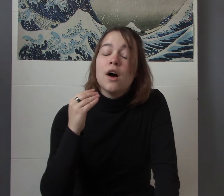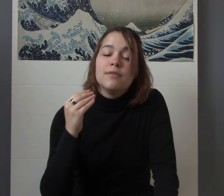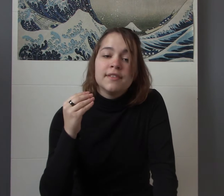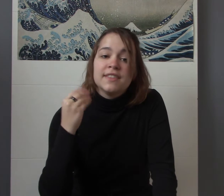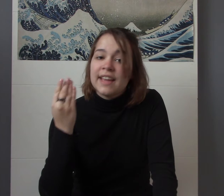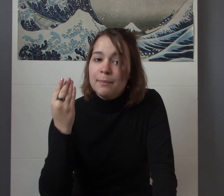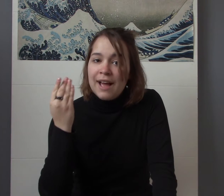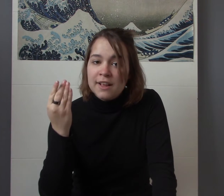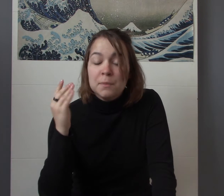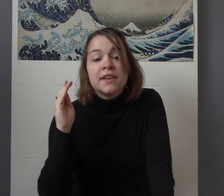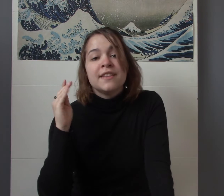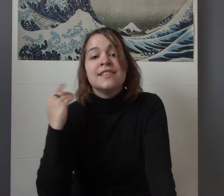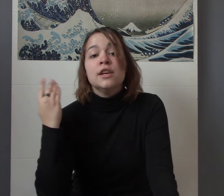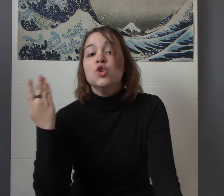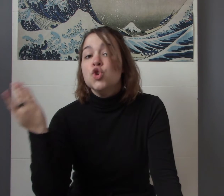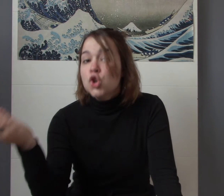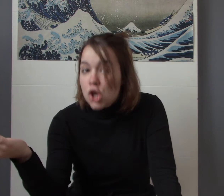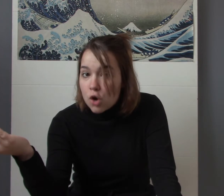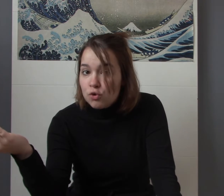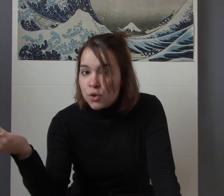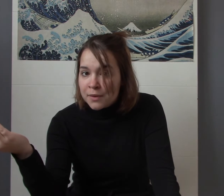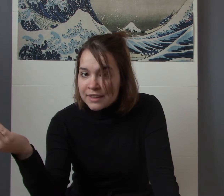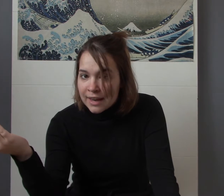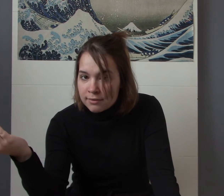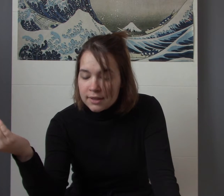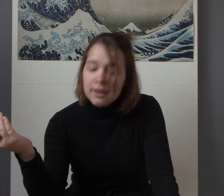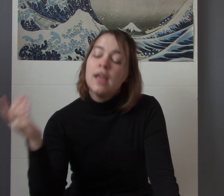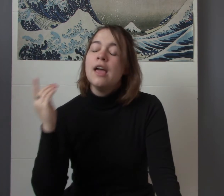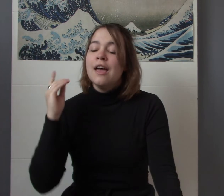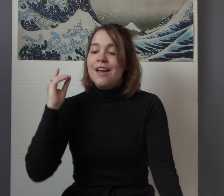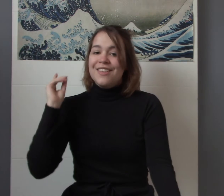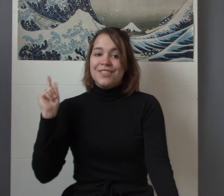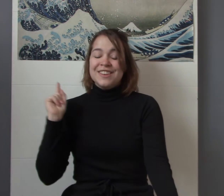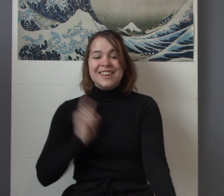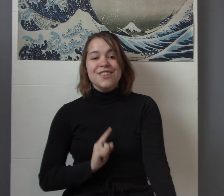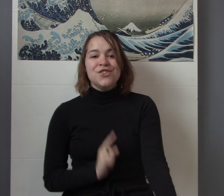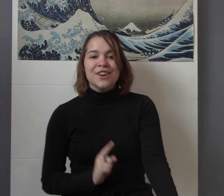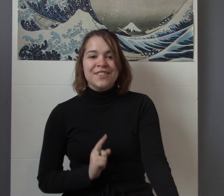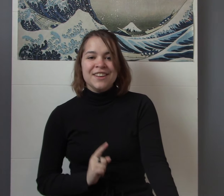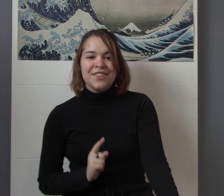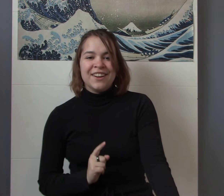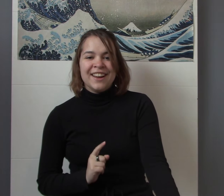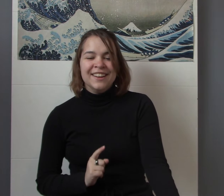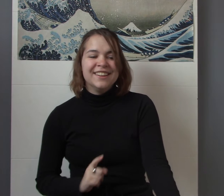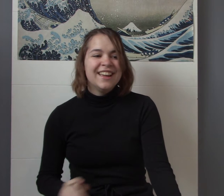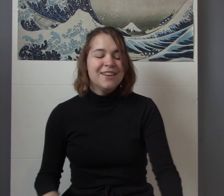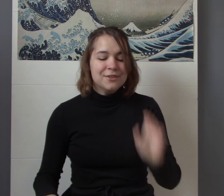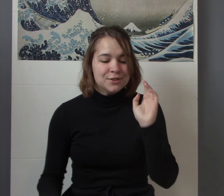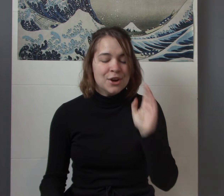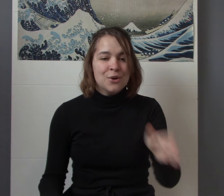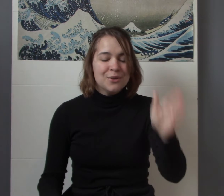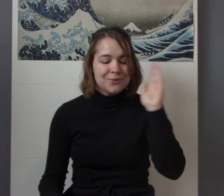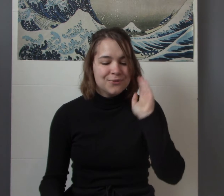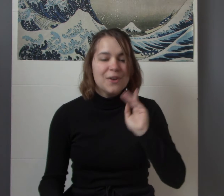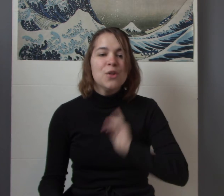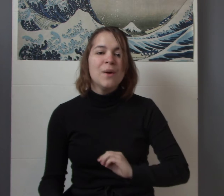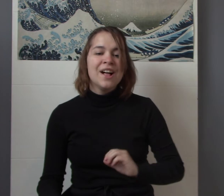obviously they get a pass because they didn't know she was in heaven the ninja on the other hand know full well